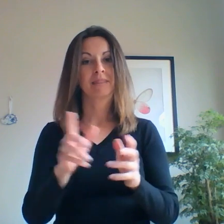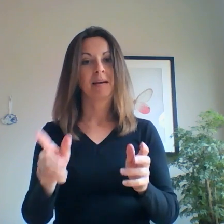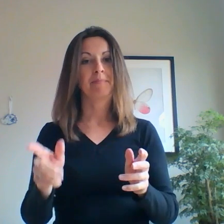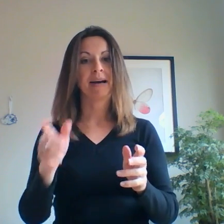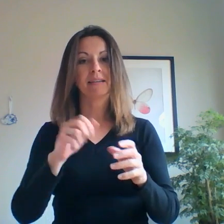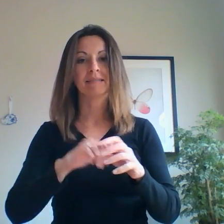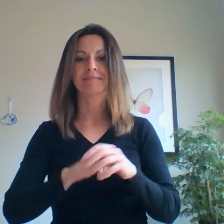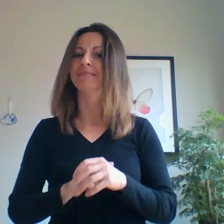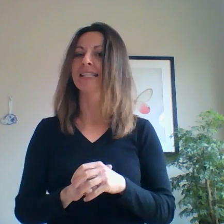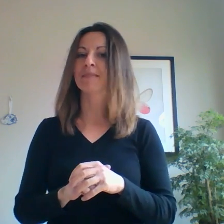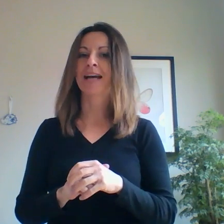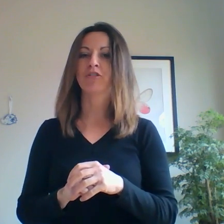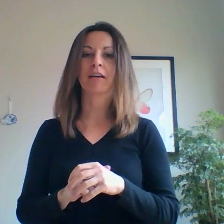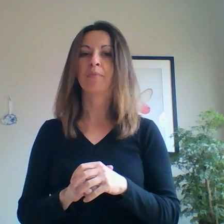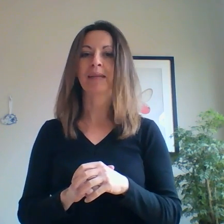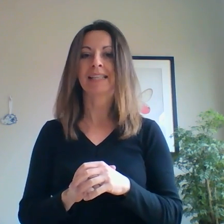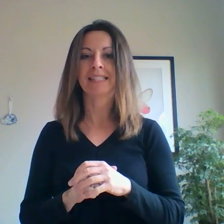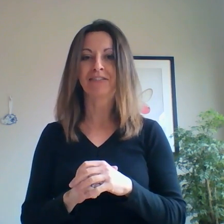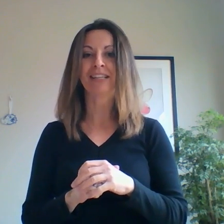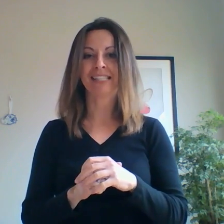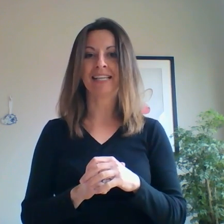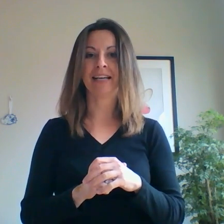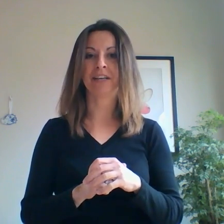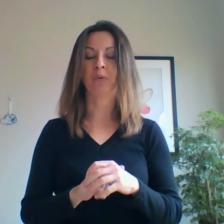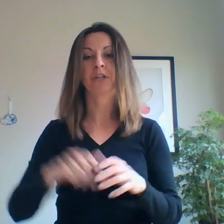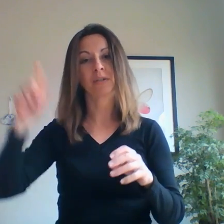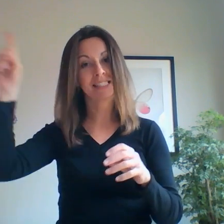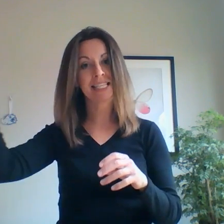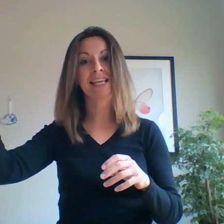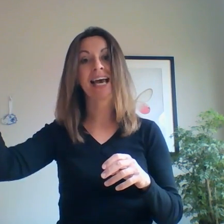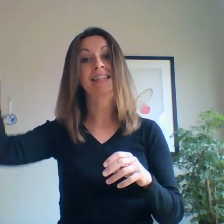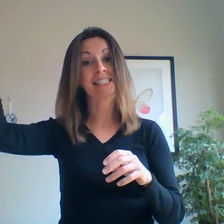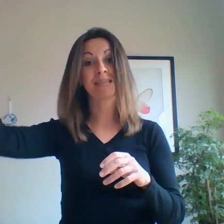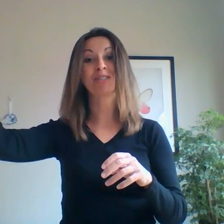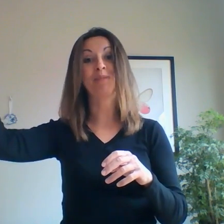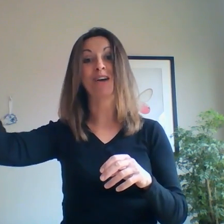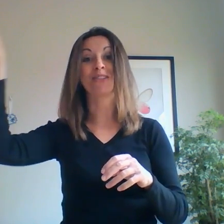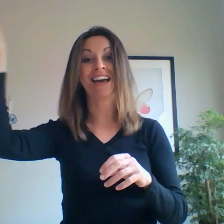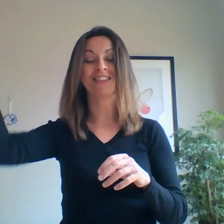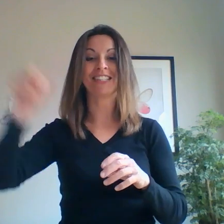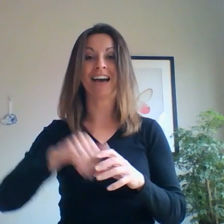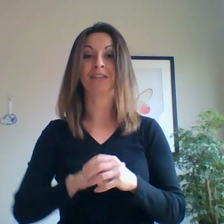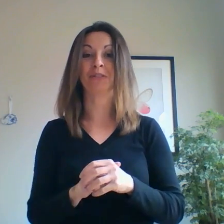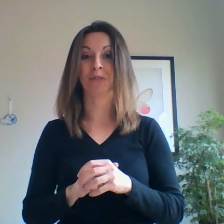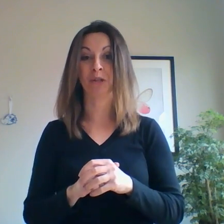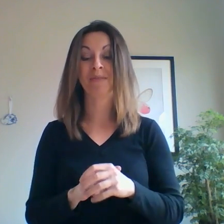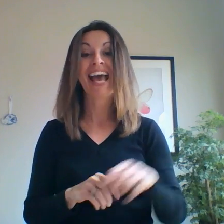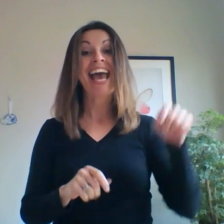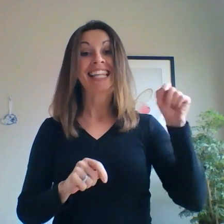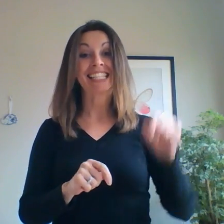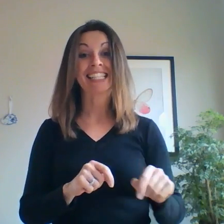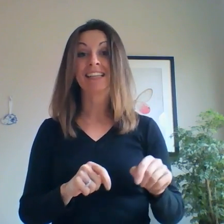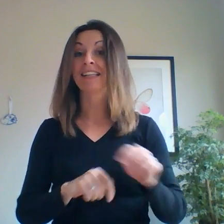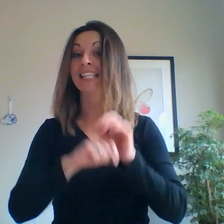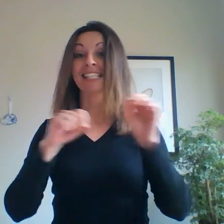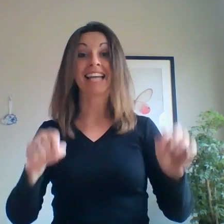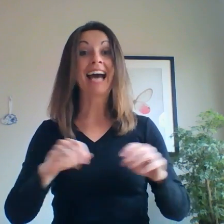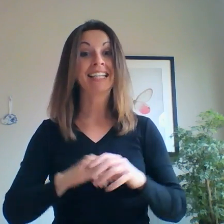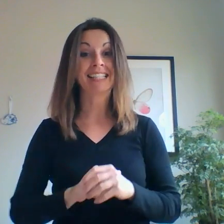But let's imagine a completely different scenario where you're sitting at the same spot on the other side of the room. The signal is exactly the